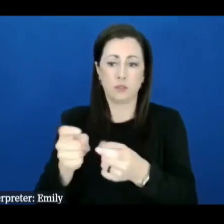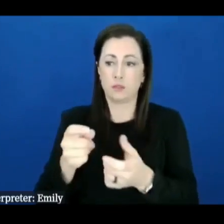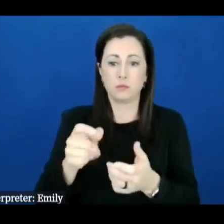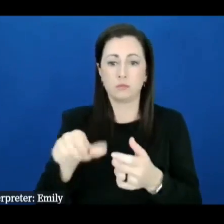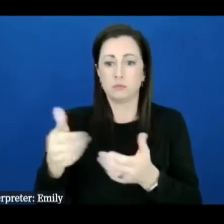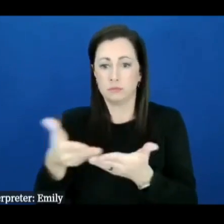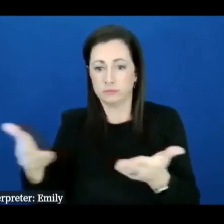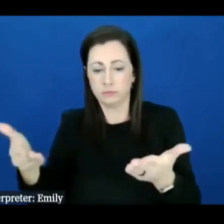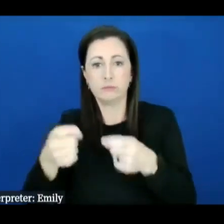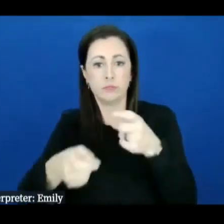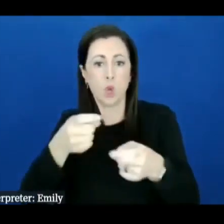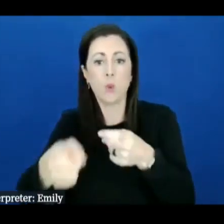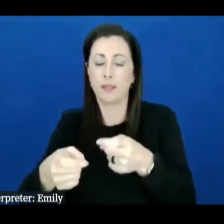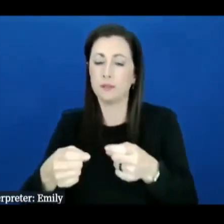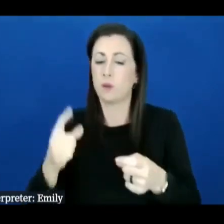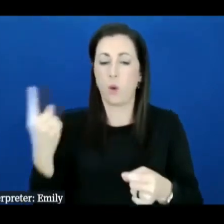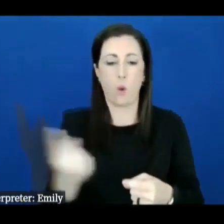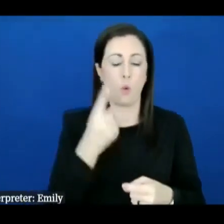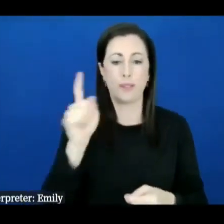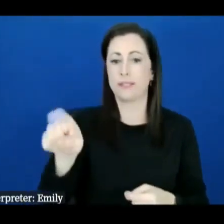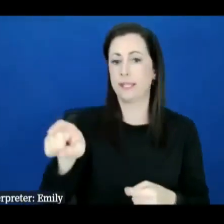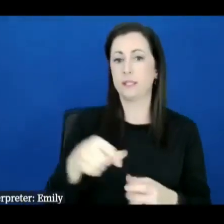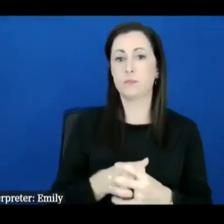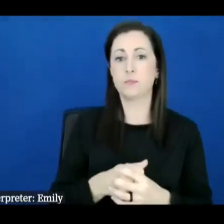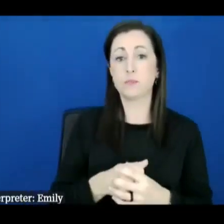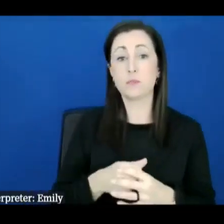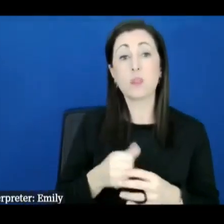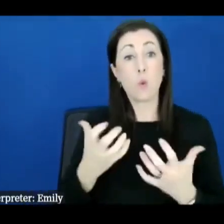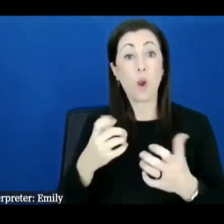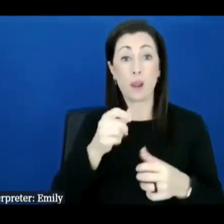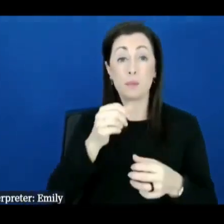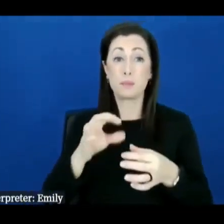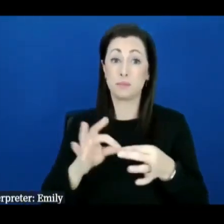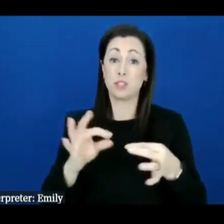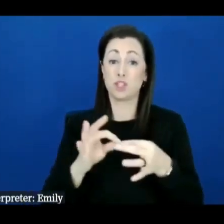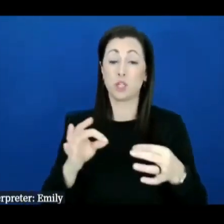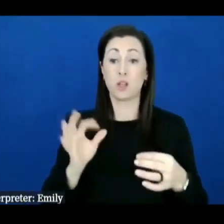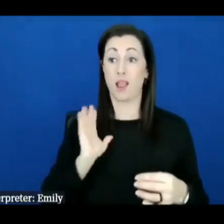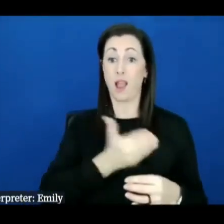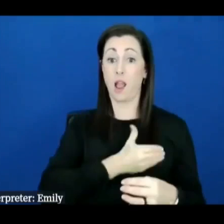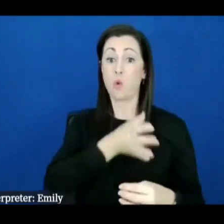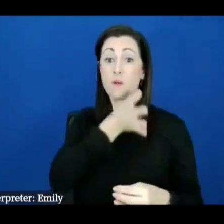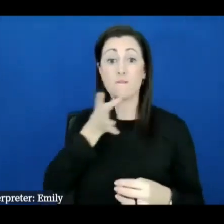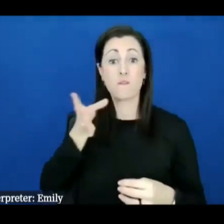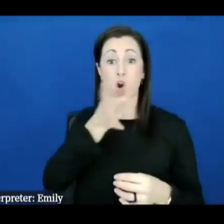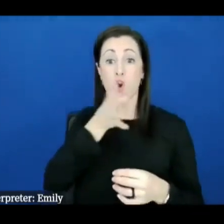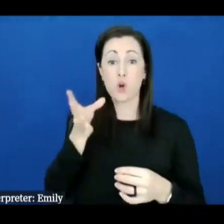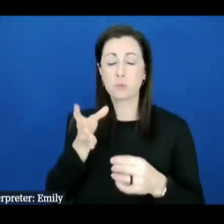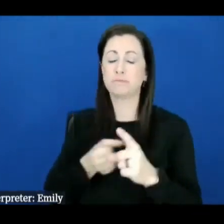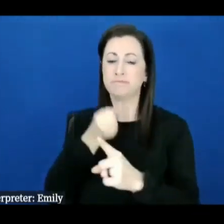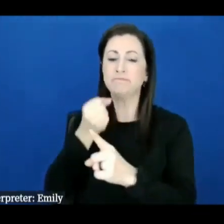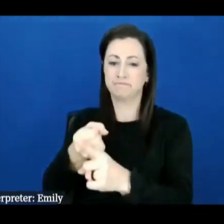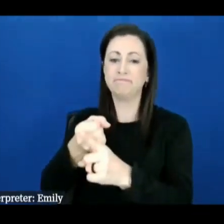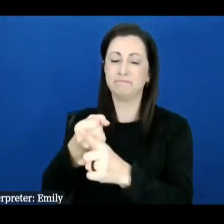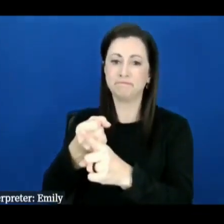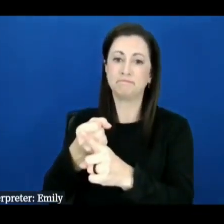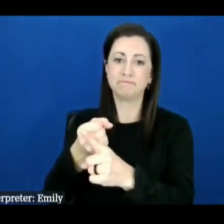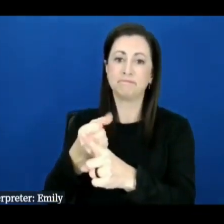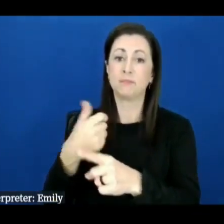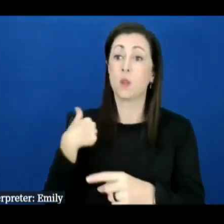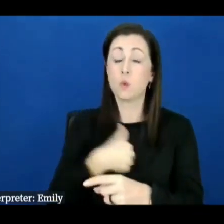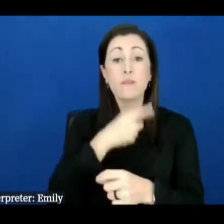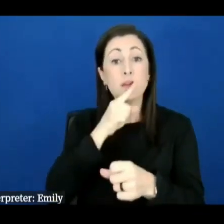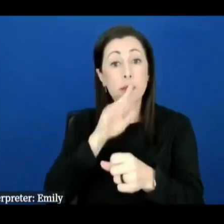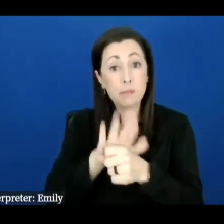mention um that our farms have been impacted and we are committed to supporting our local food system